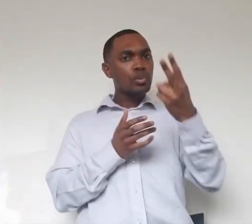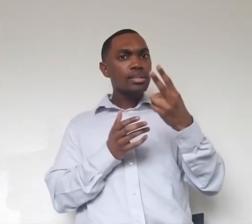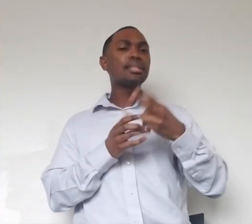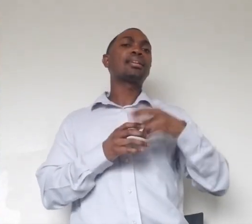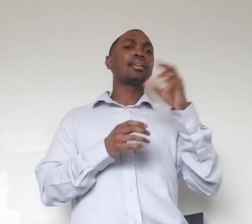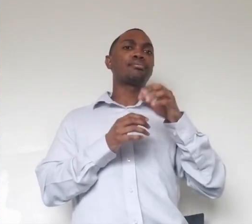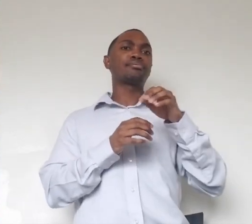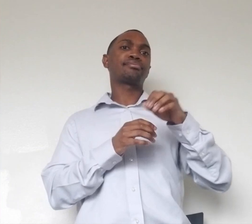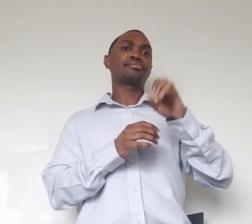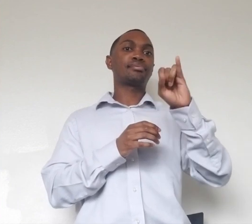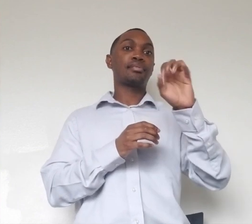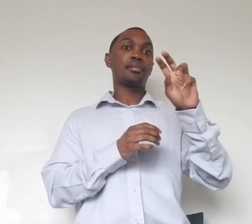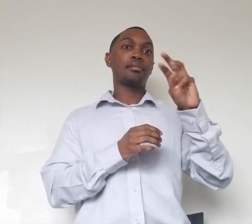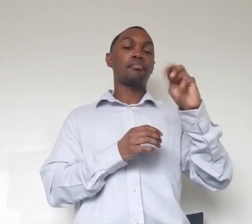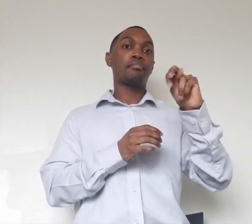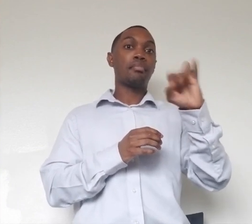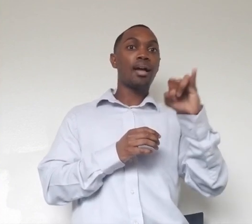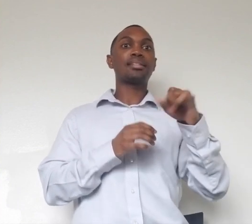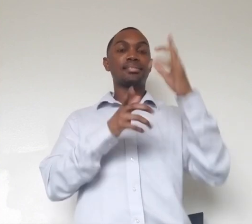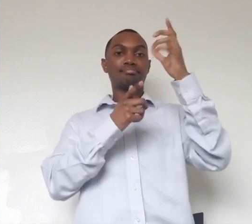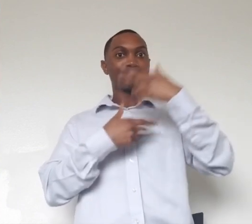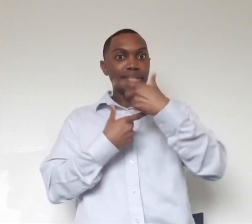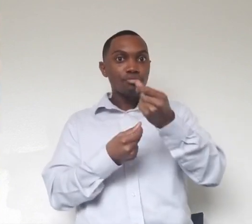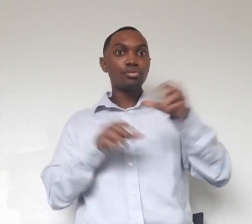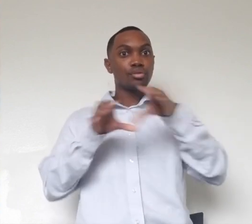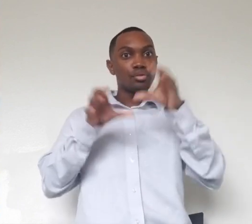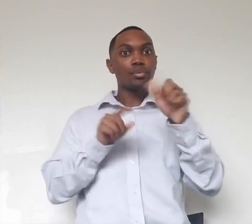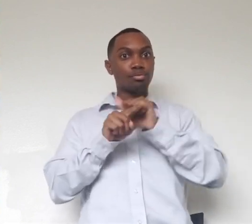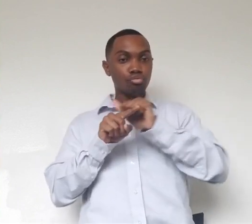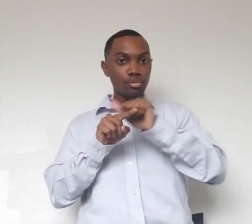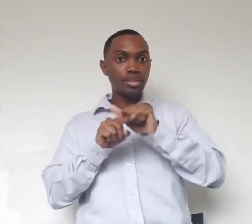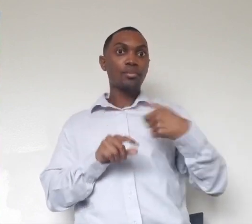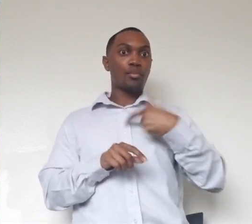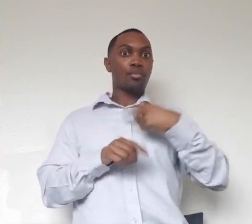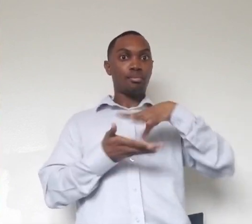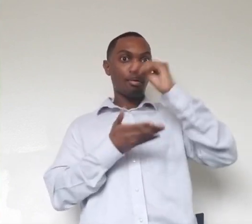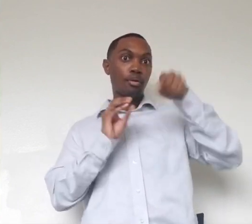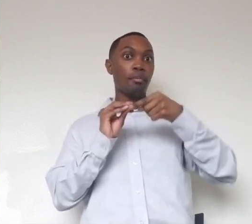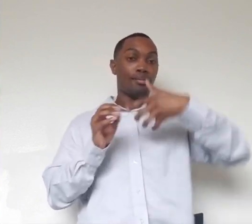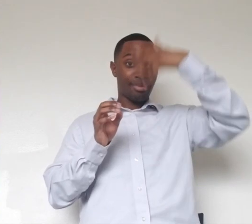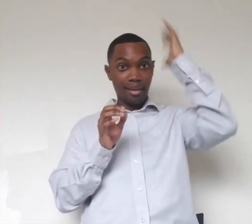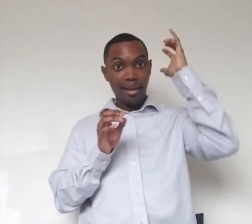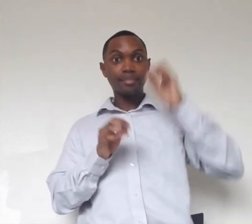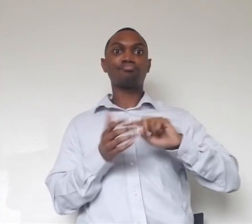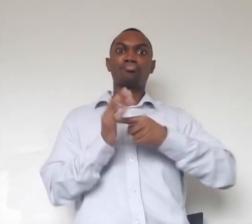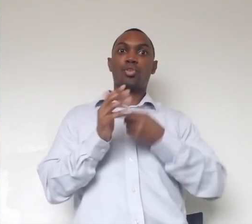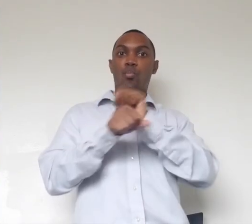while we learn all about lions. So Alexa is going to start working with Imani there. We'll have a chance to observe. Yeah.